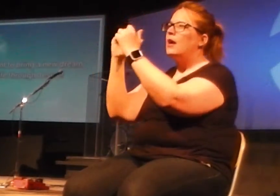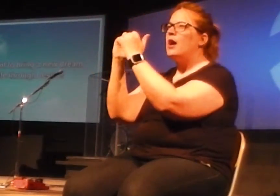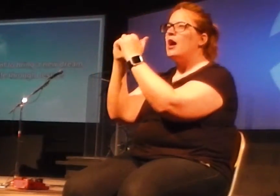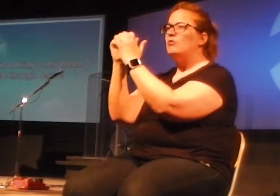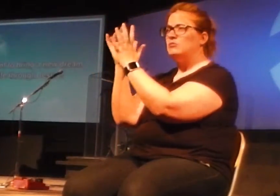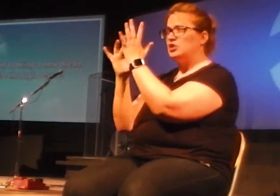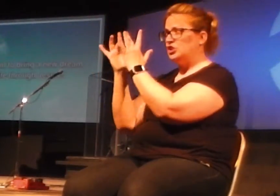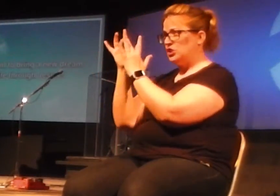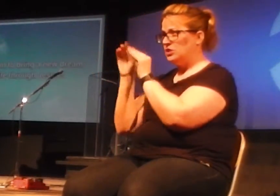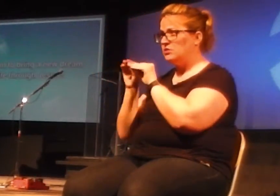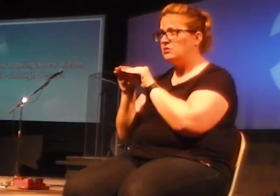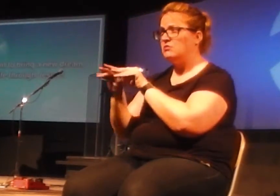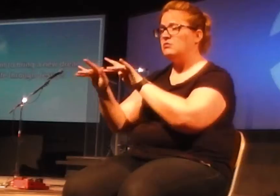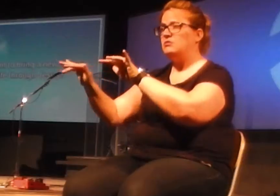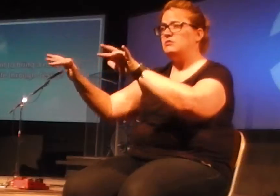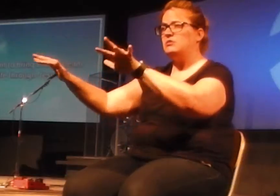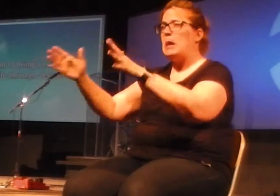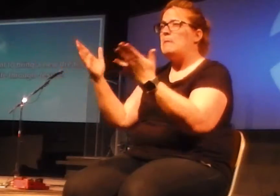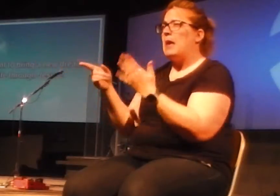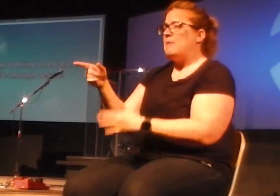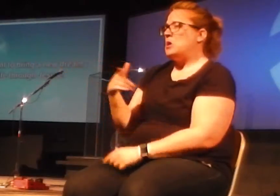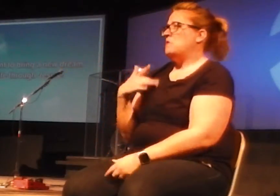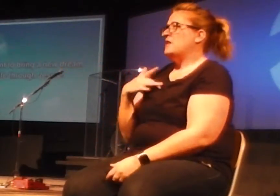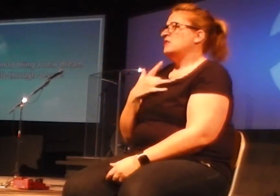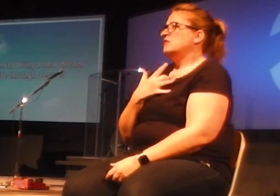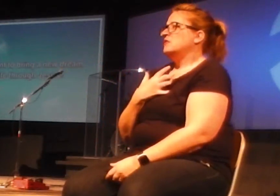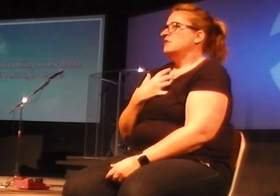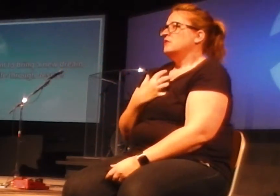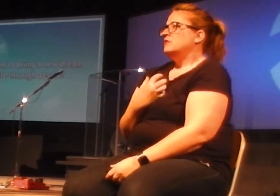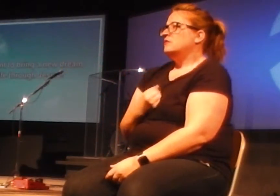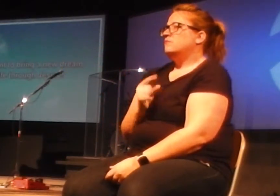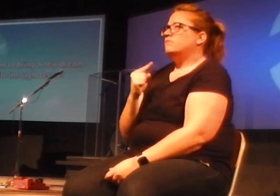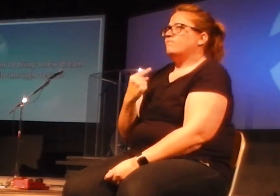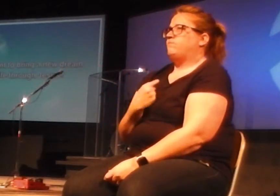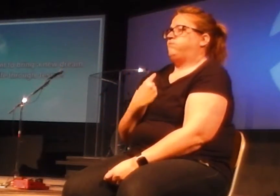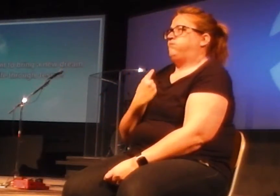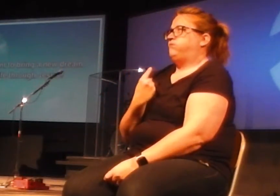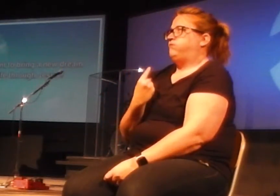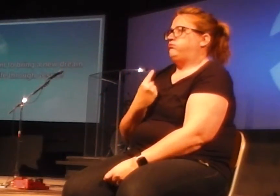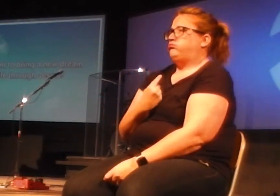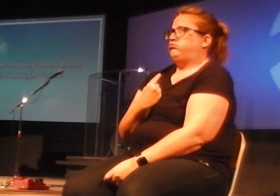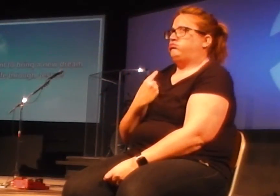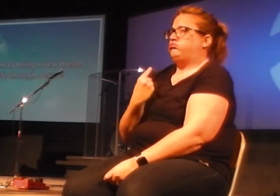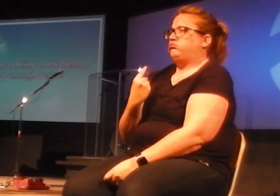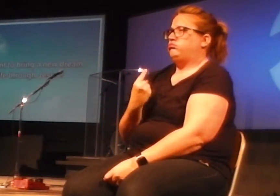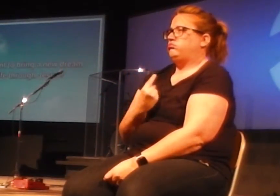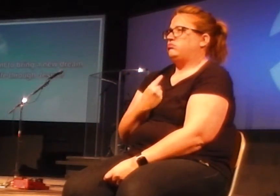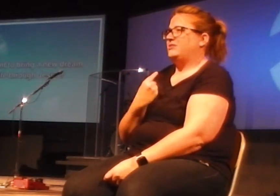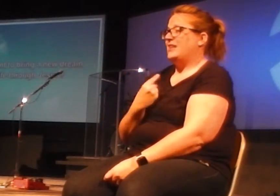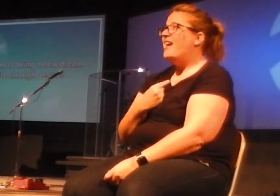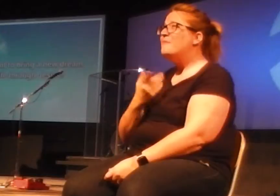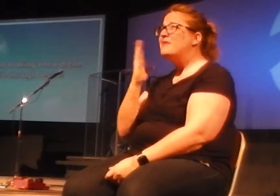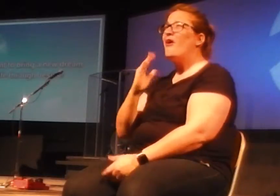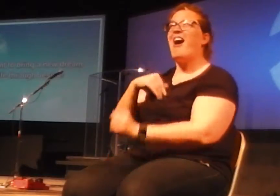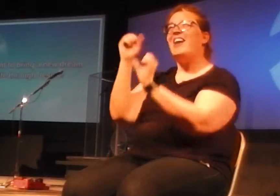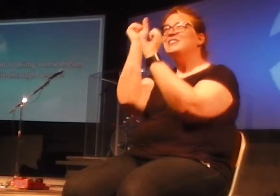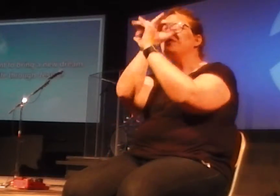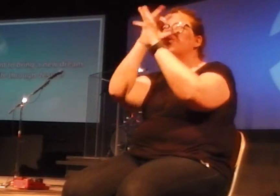Maybe you're right now in a time of exile in your life. Maybe you're in a time where you've had a dream for your life and then it's fallen apart.